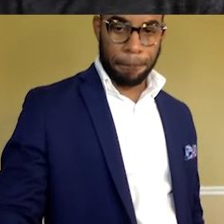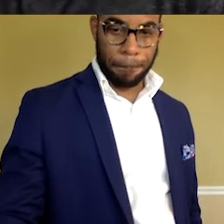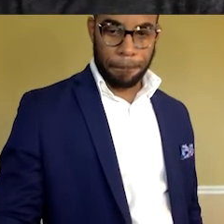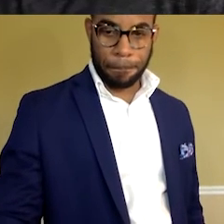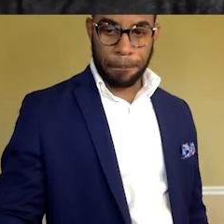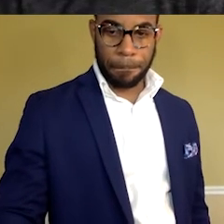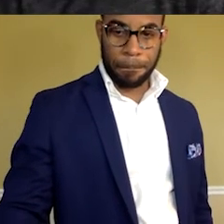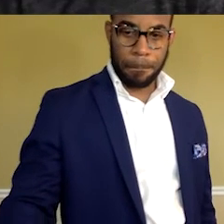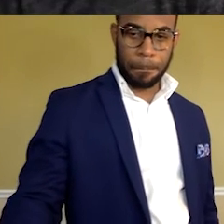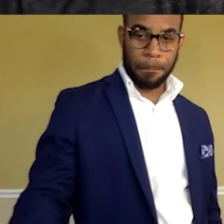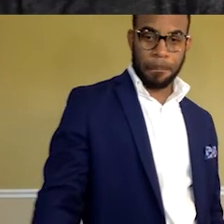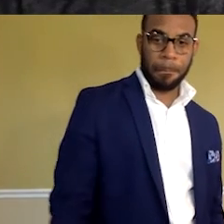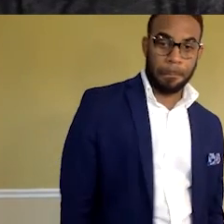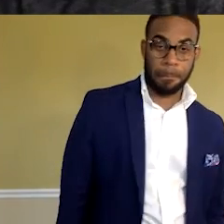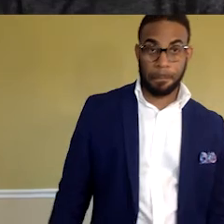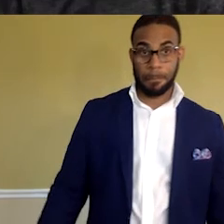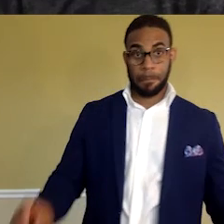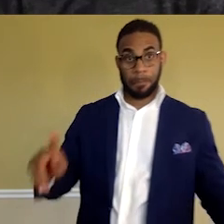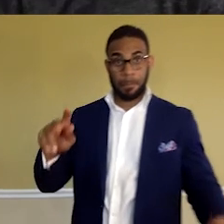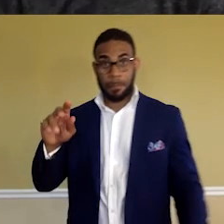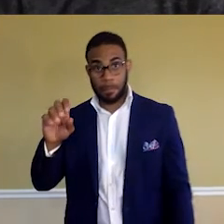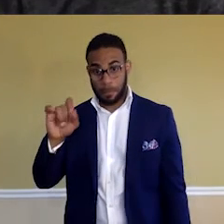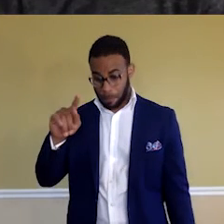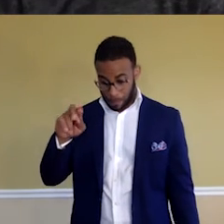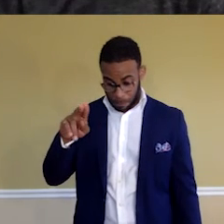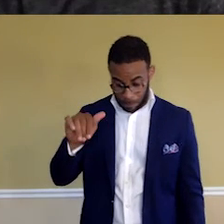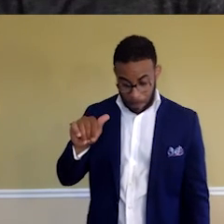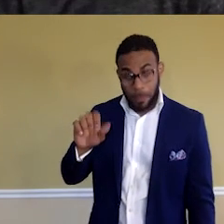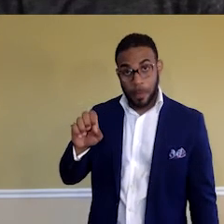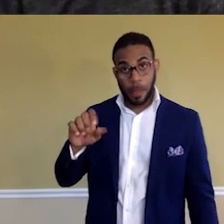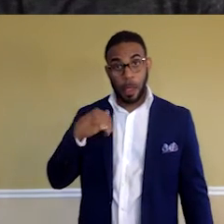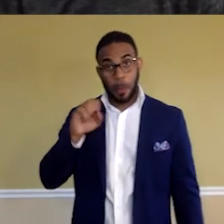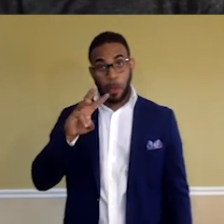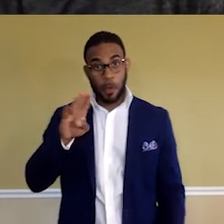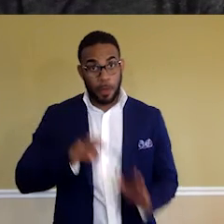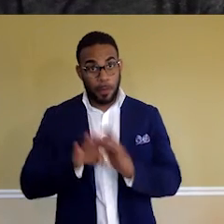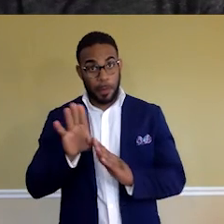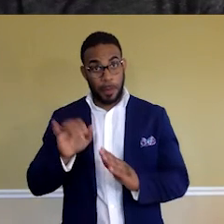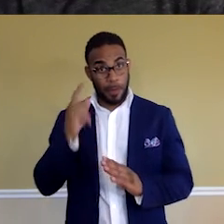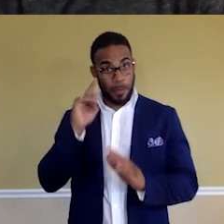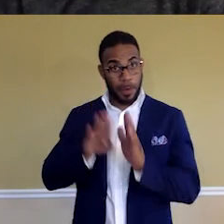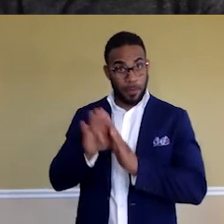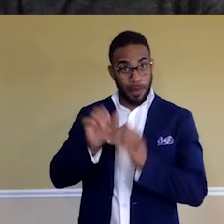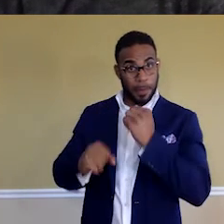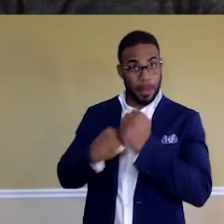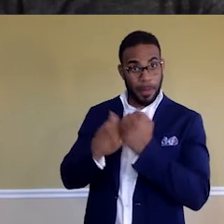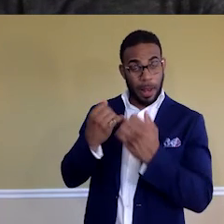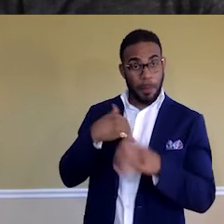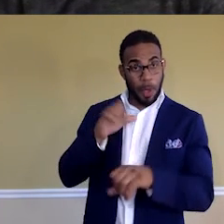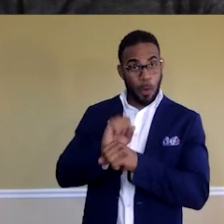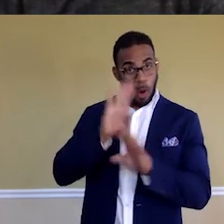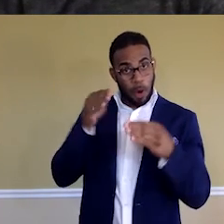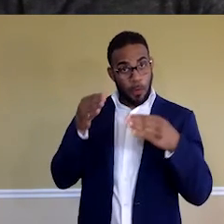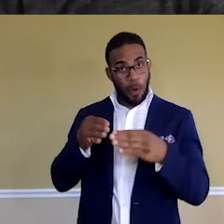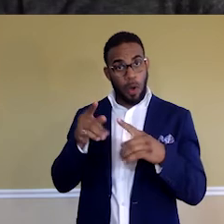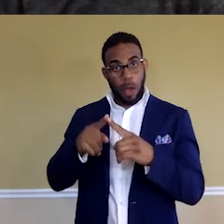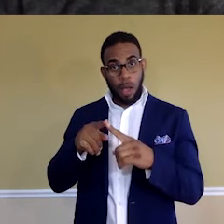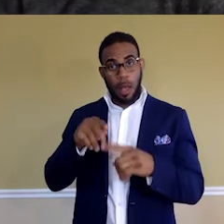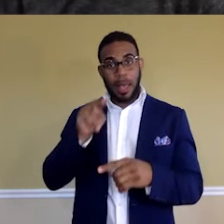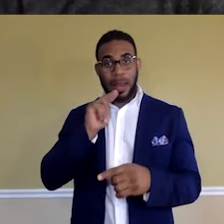I'm a front-end developer and also a developer advocate. A lot of my work across Nigeria, Ghana, Kenya,